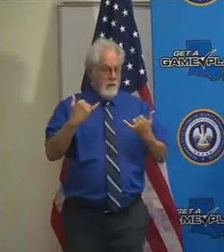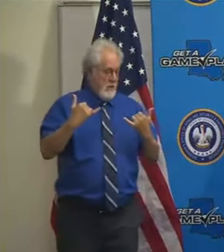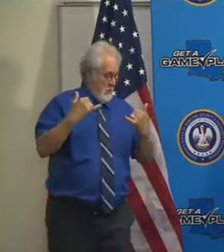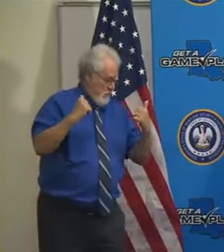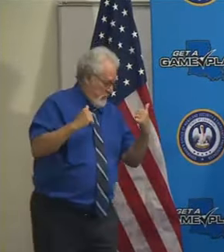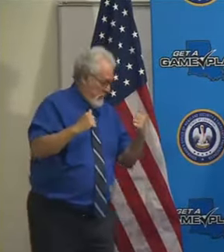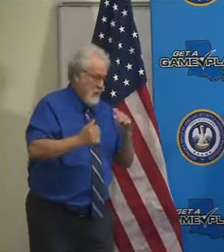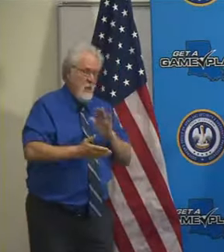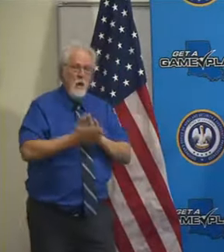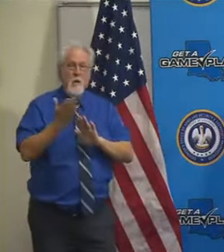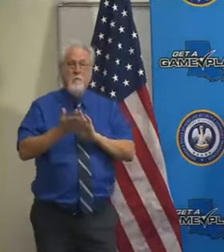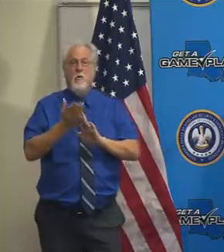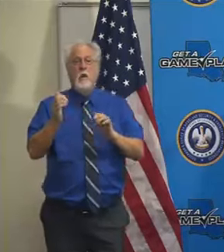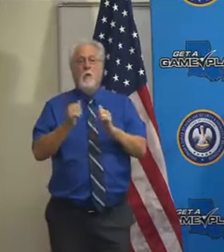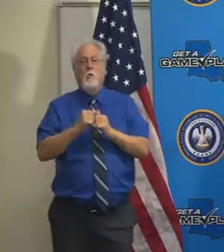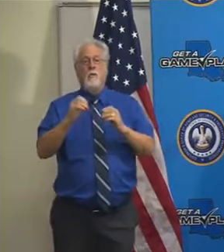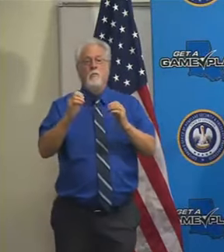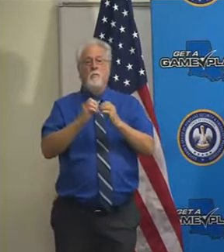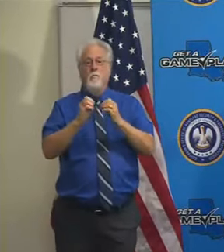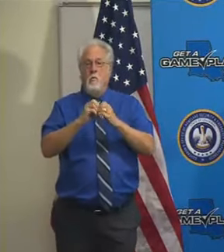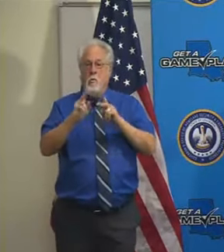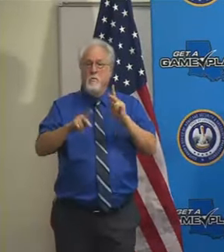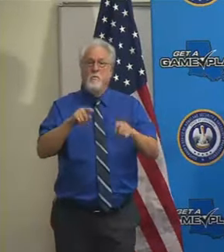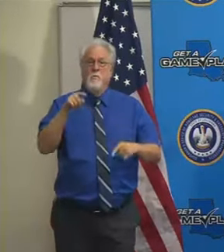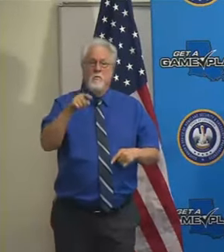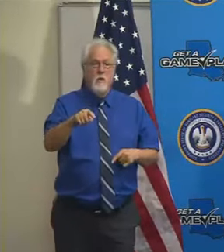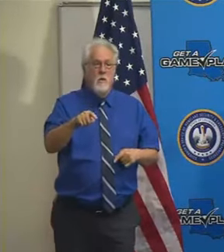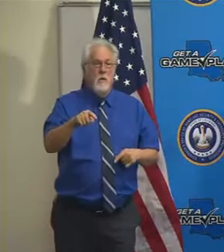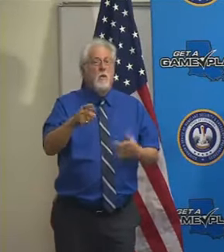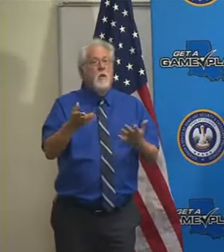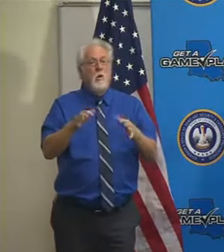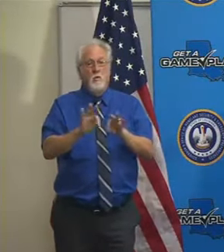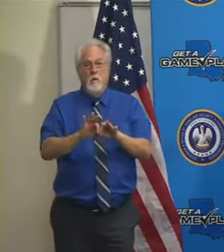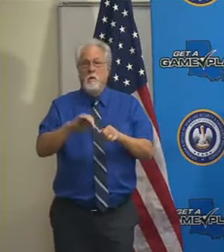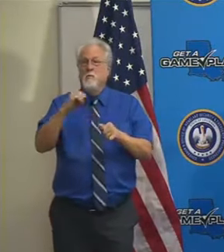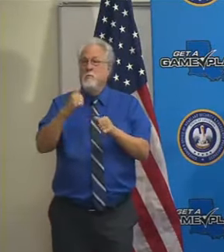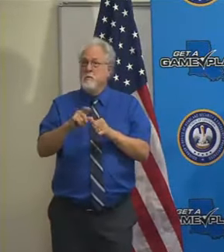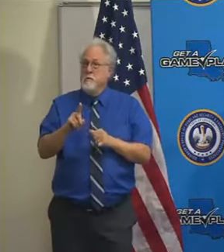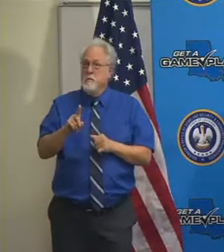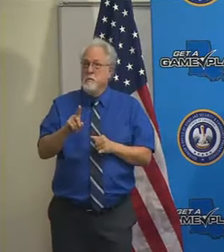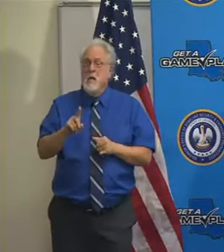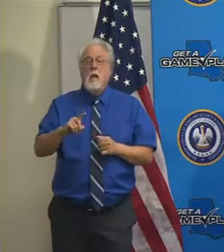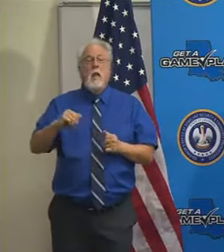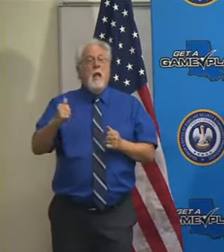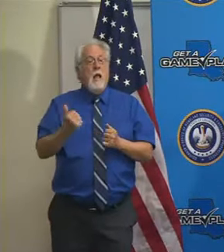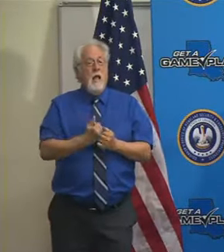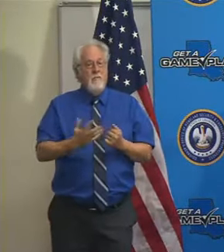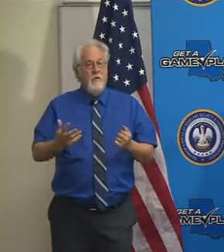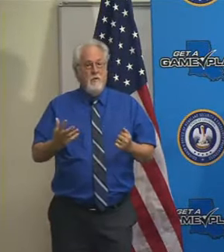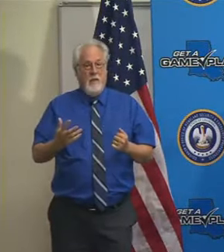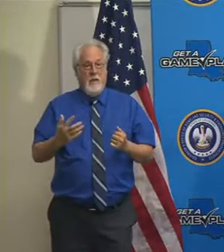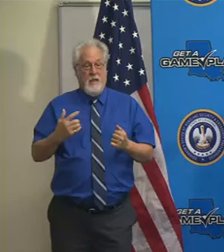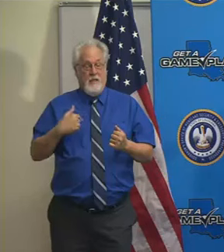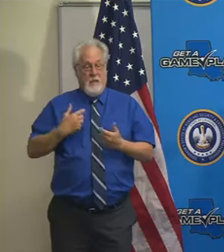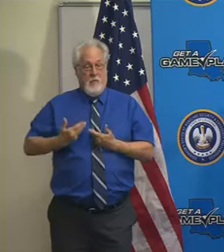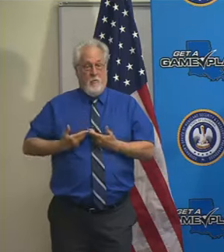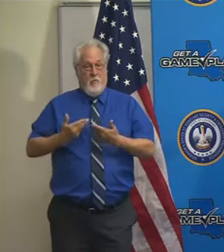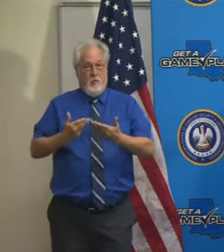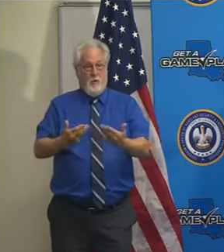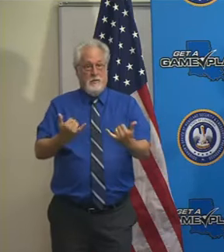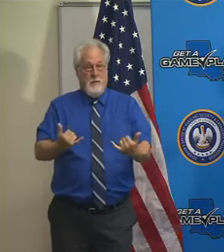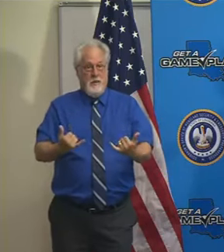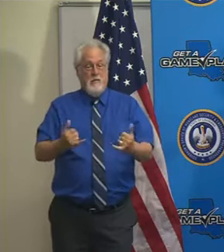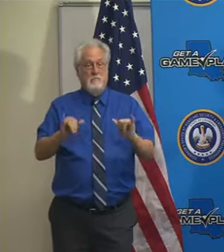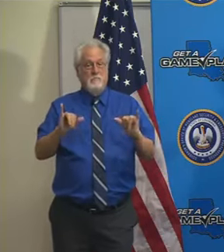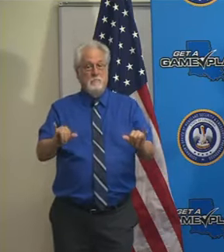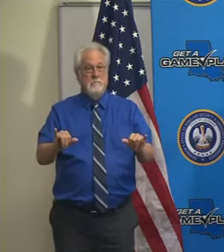to operate with a higher capacity limit. It is critical for us to remember that everything that's gotten us to this point still needs to